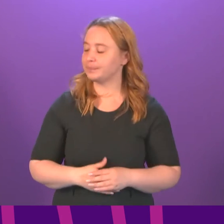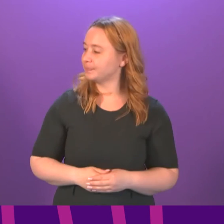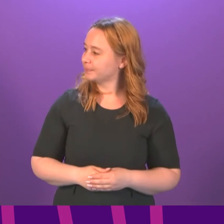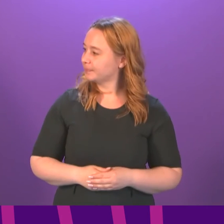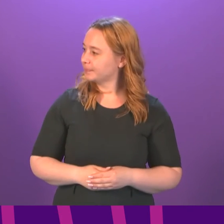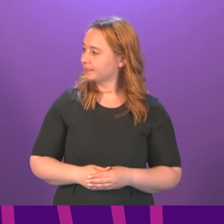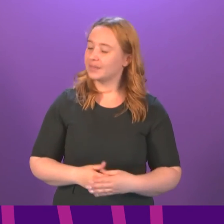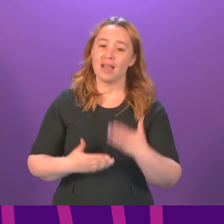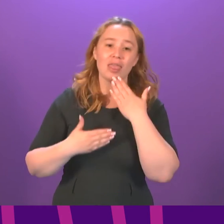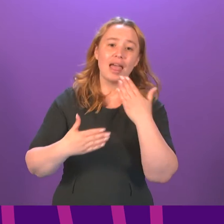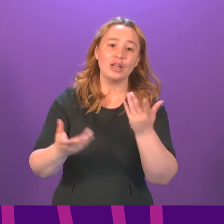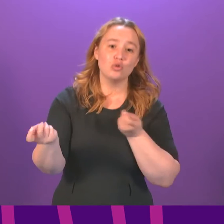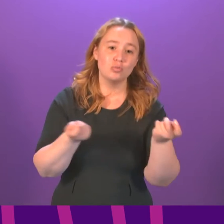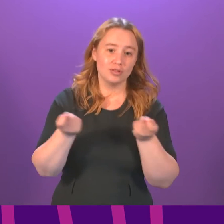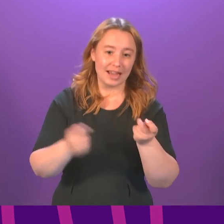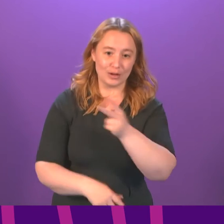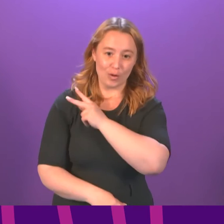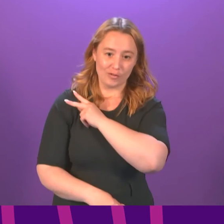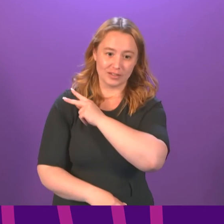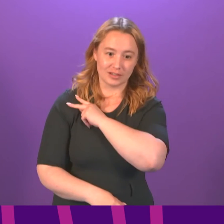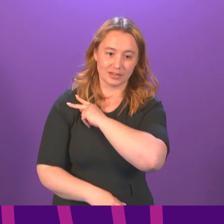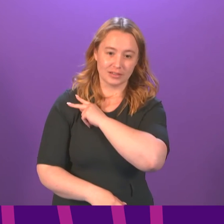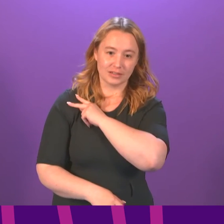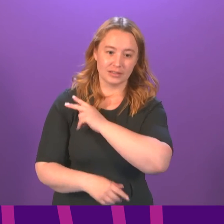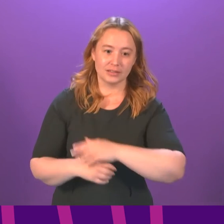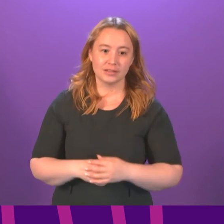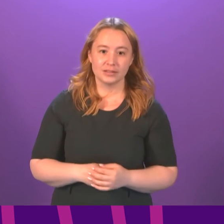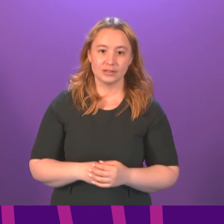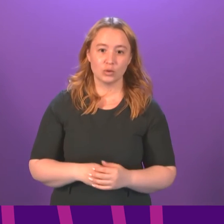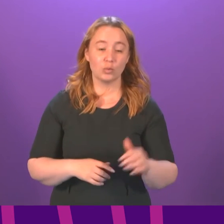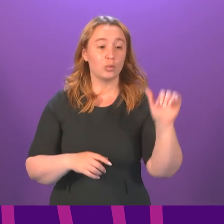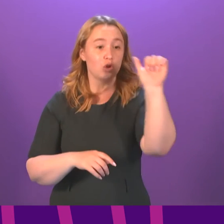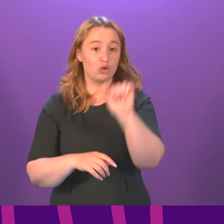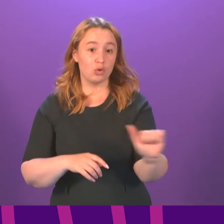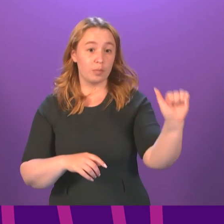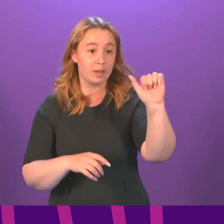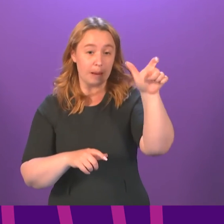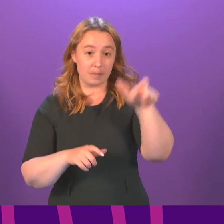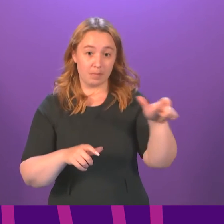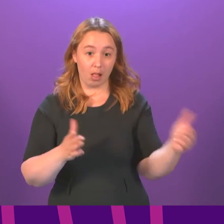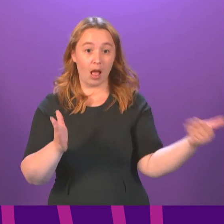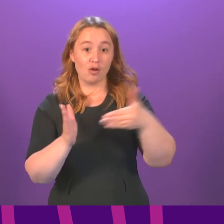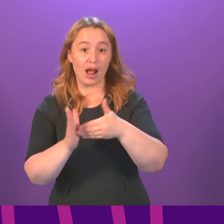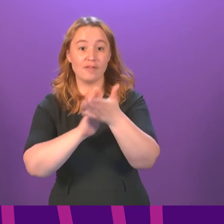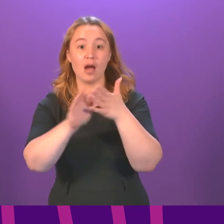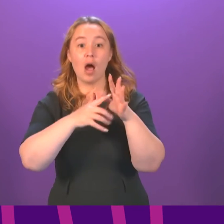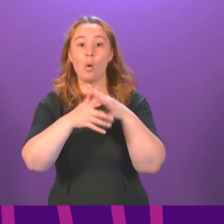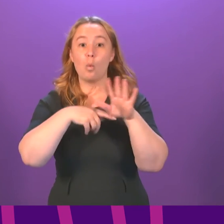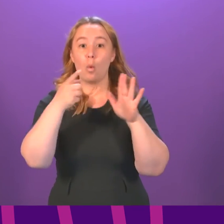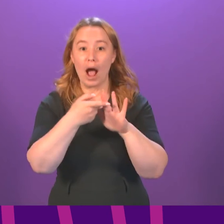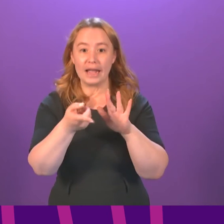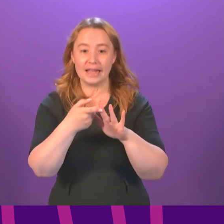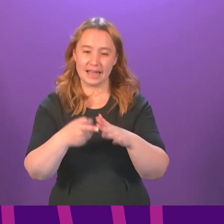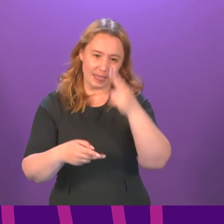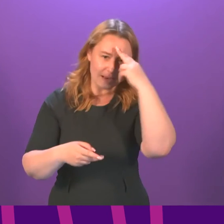Thank you, Presiding Officer. When white Europeans arrived on the island of Hawaii, the locals called them